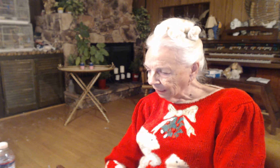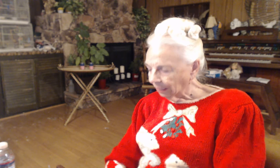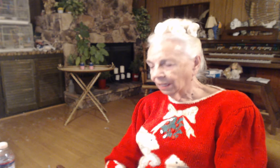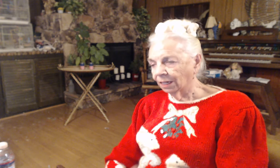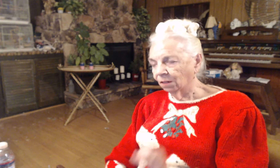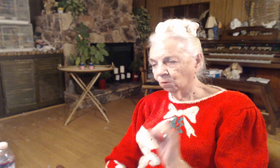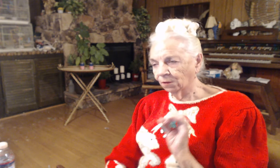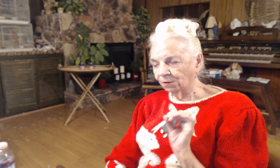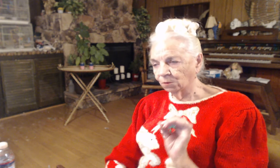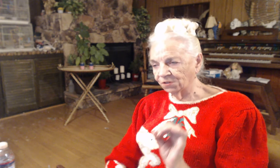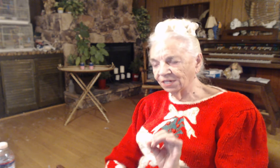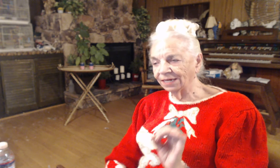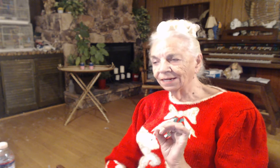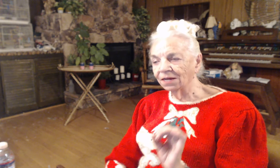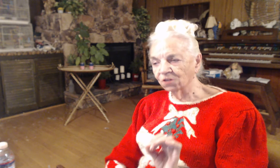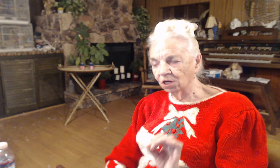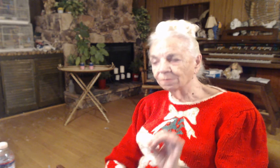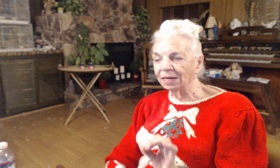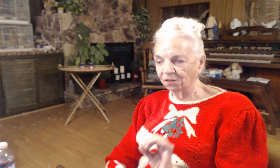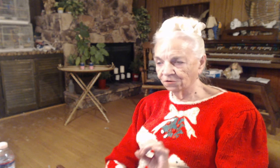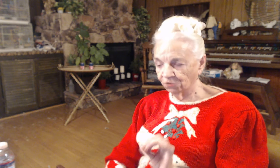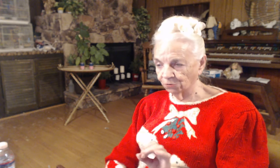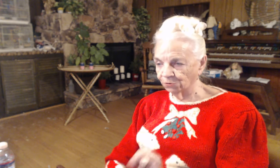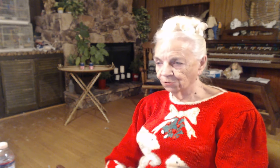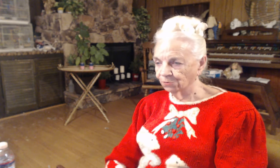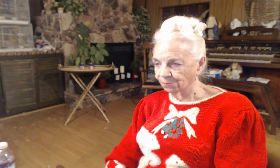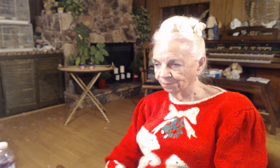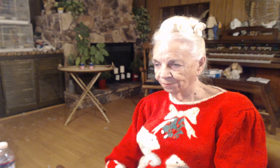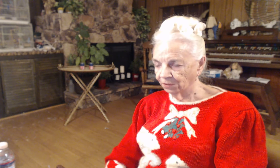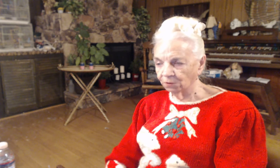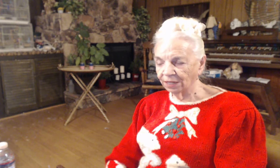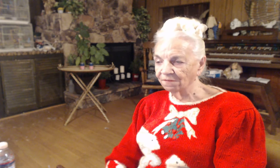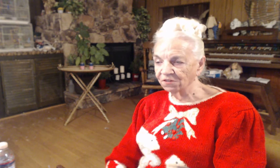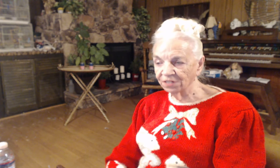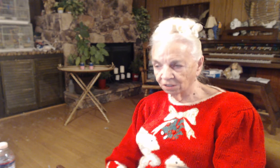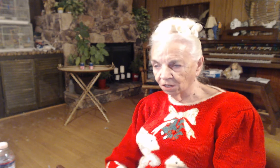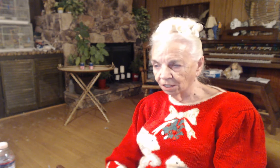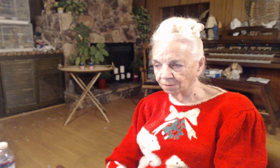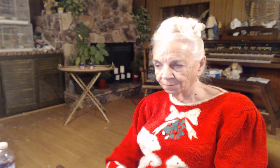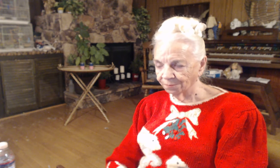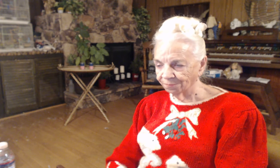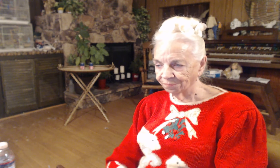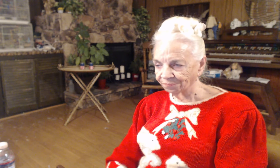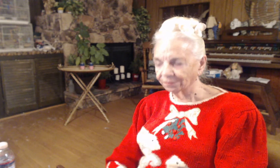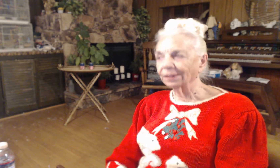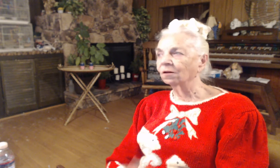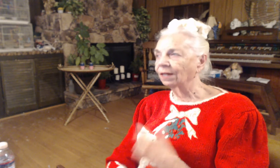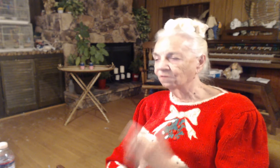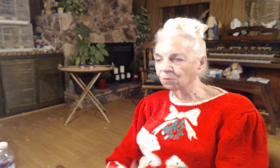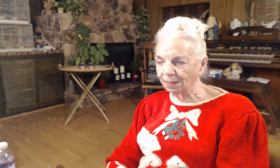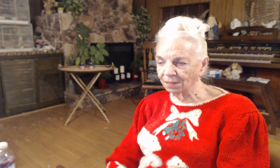Where there were 10 adult male Jews. You could have a synagogue. You could have a rabbi